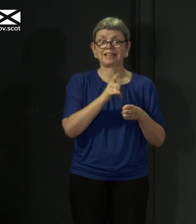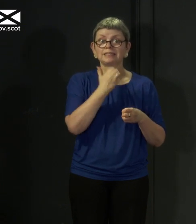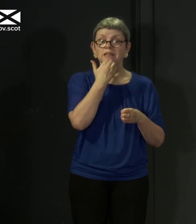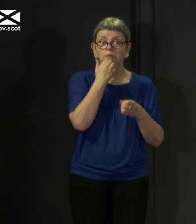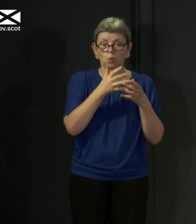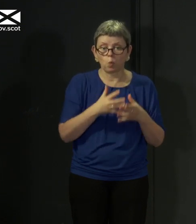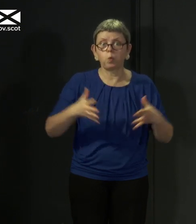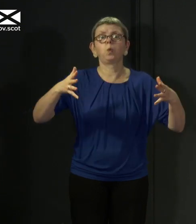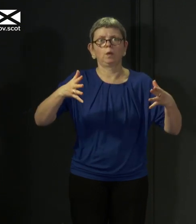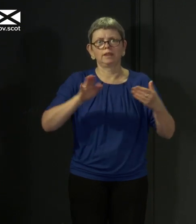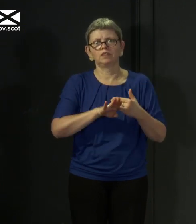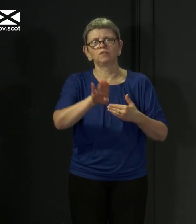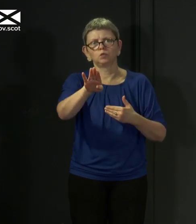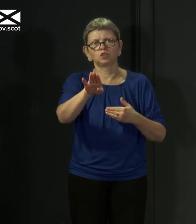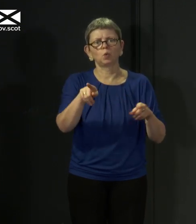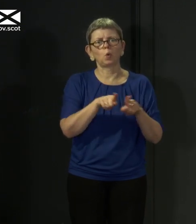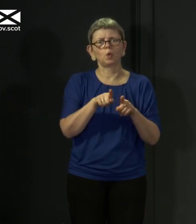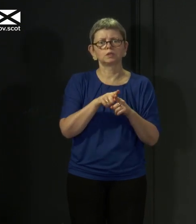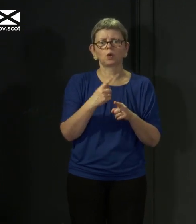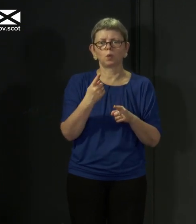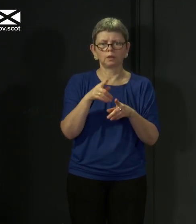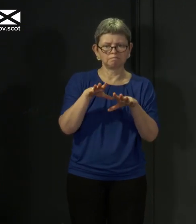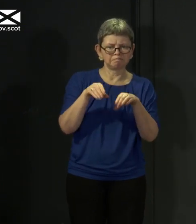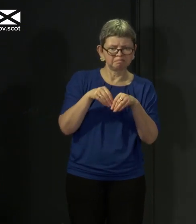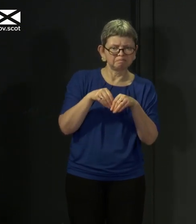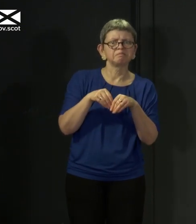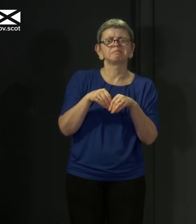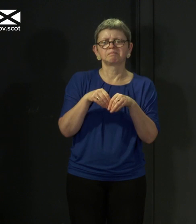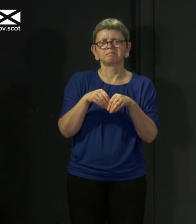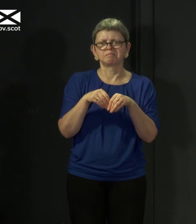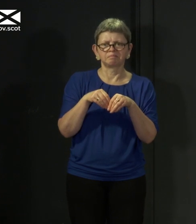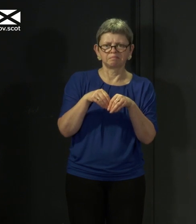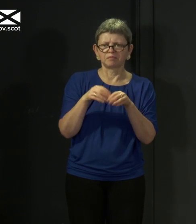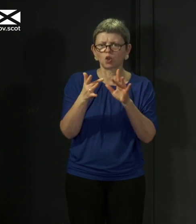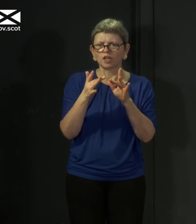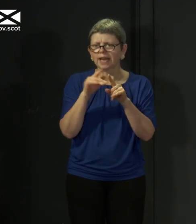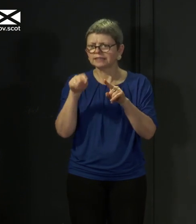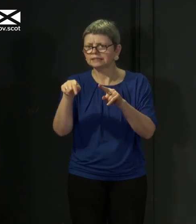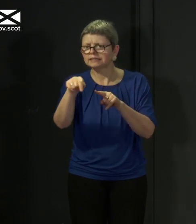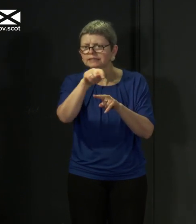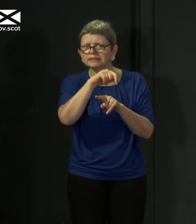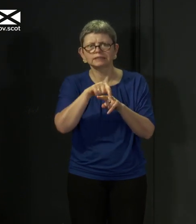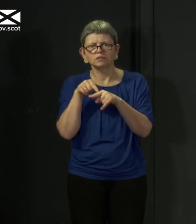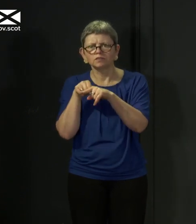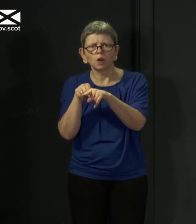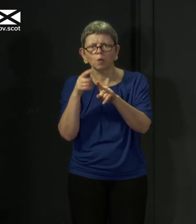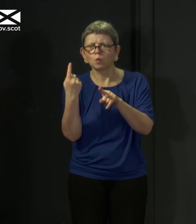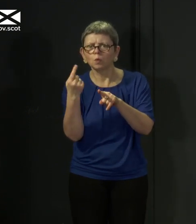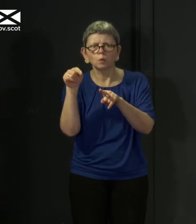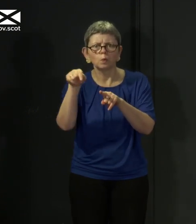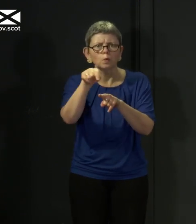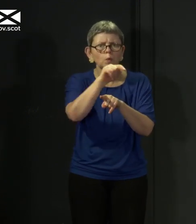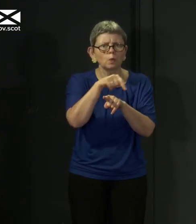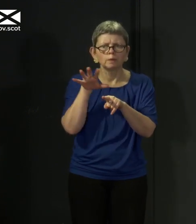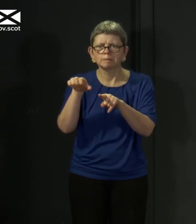and also contact tracing capacity that we need for a test, trace, isolate approach, which, as you've heard me say